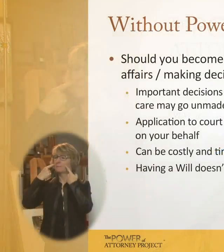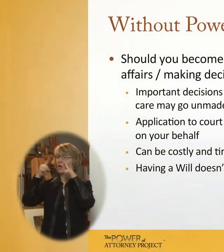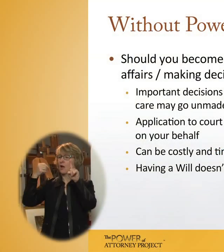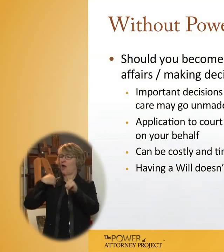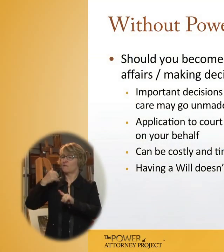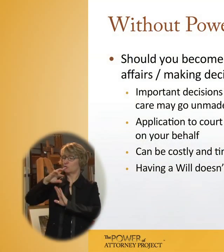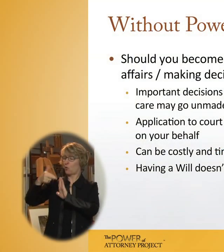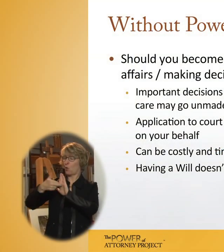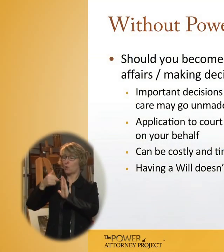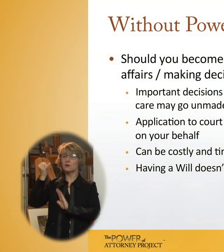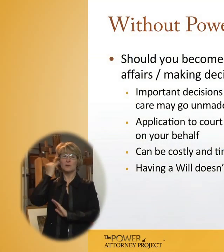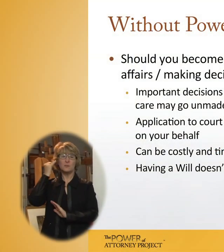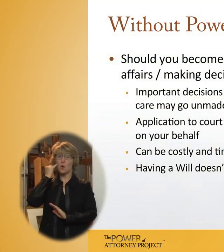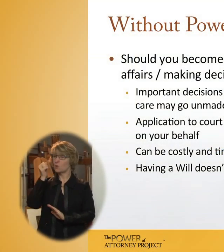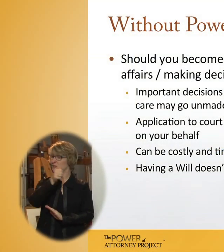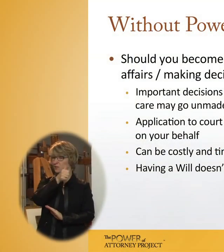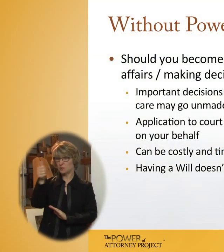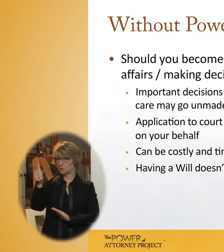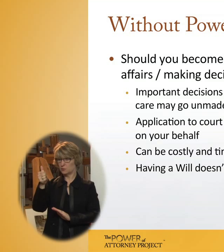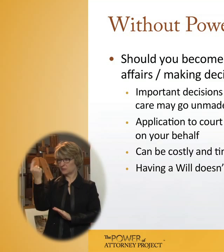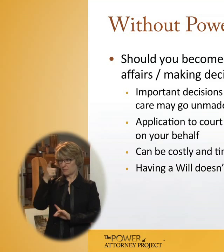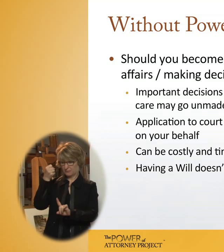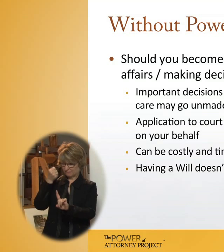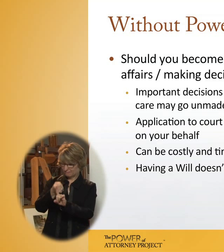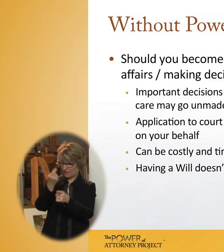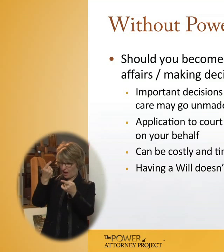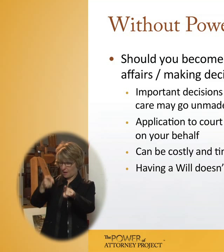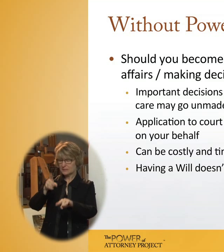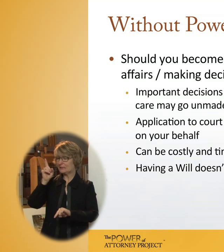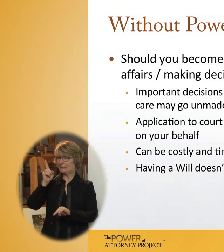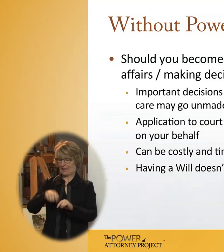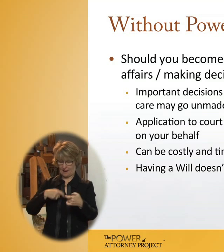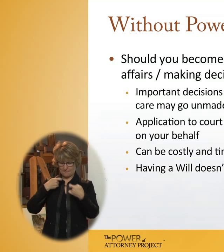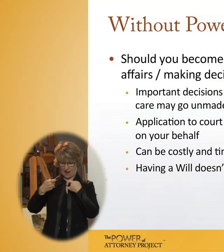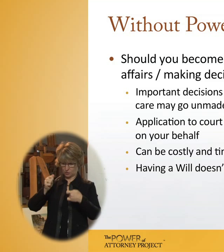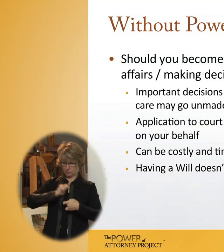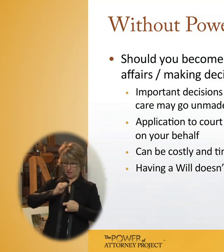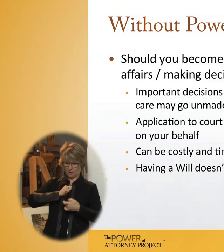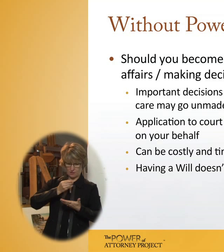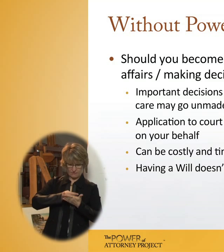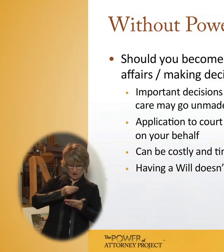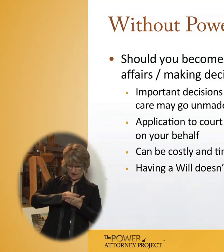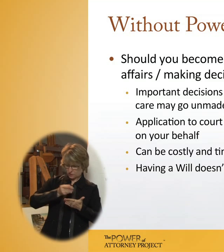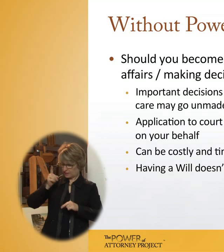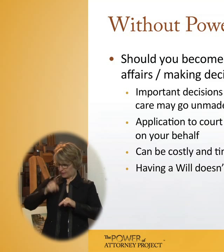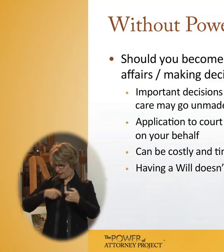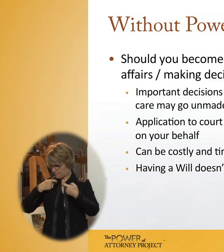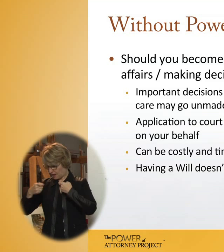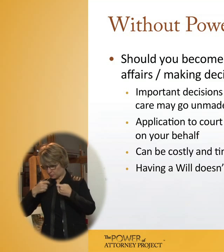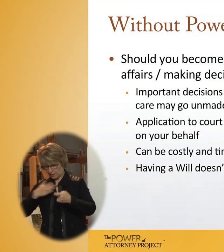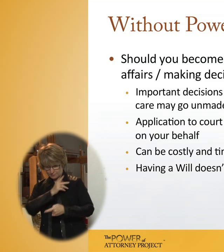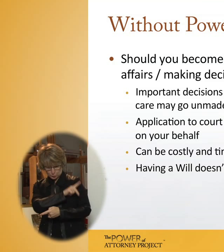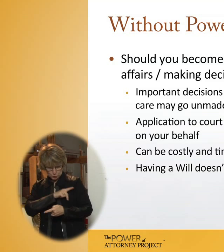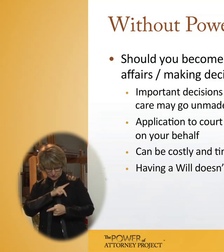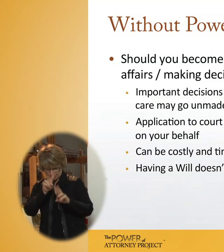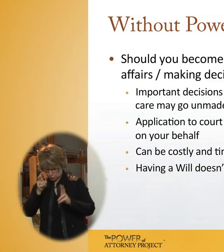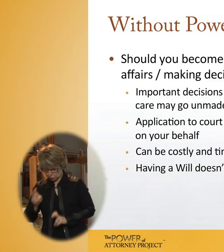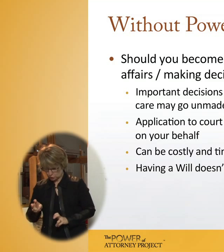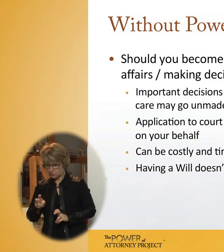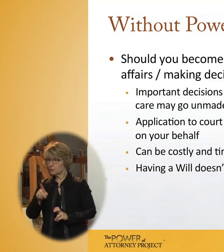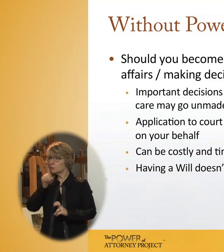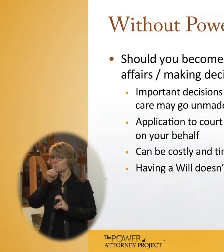you were to become incapable of managing either your own financial affairs or personal affairs, and you do not have powers of attorney in place,